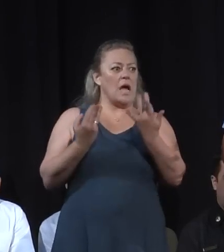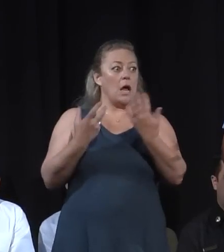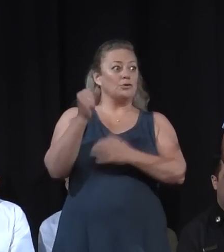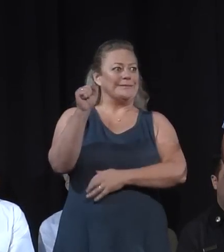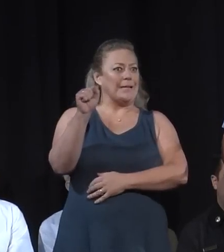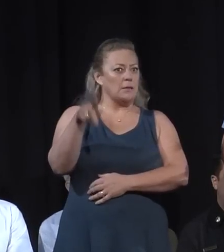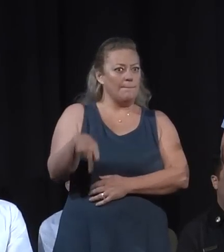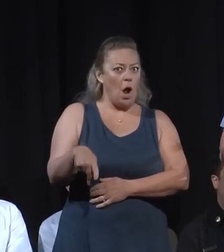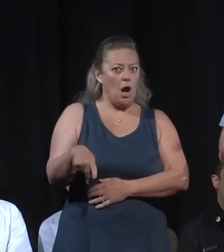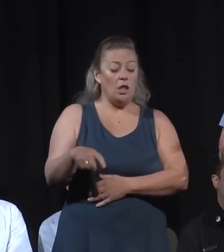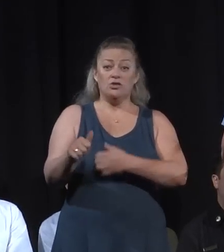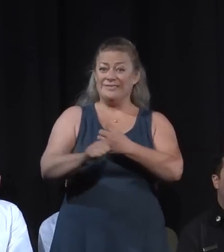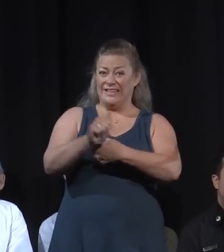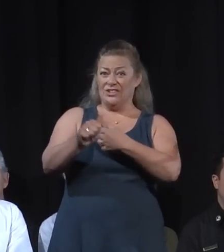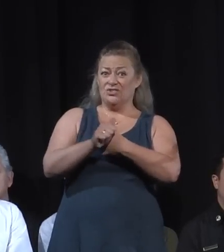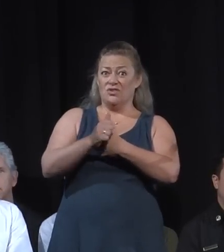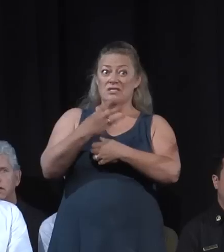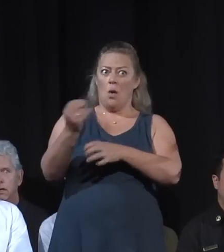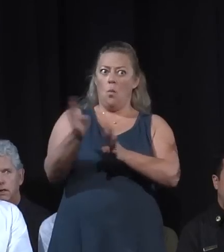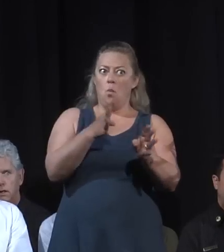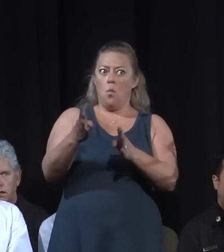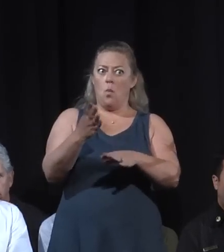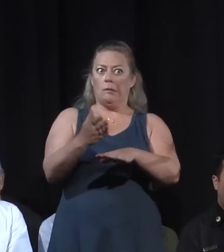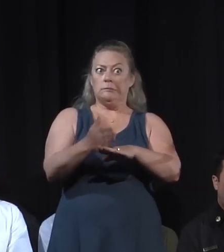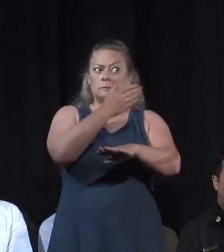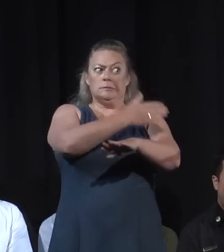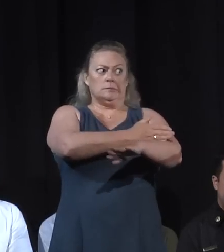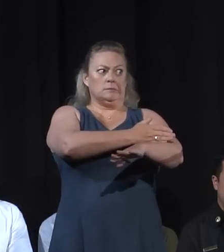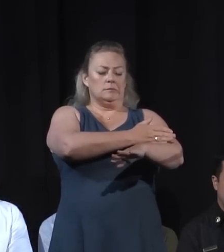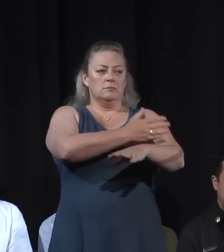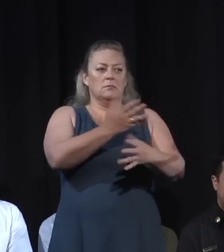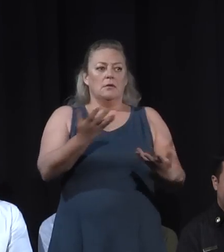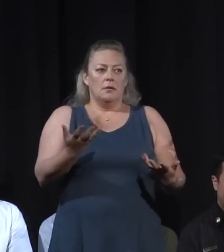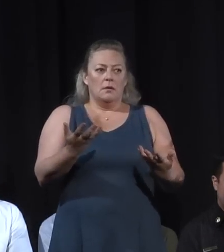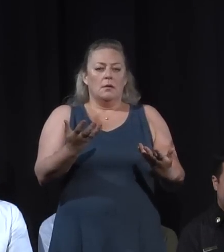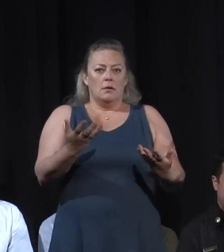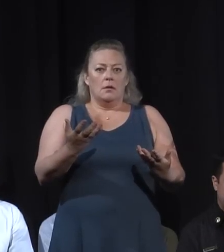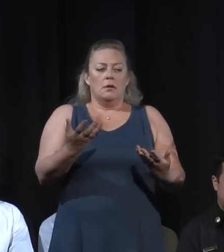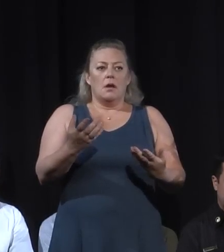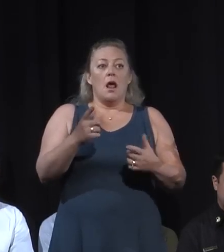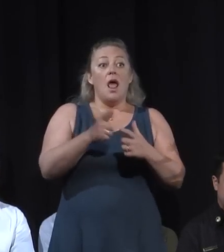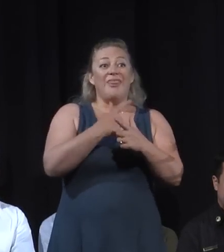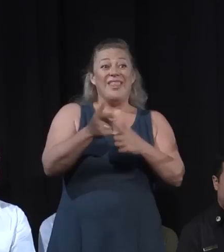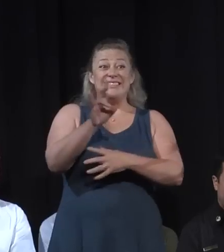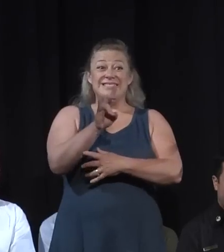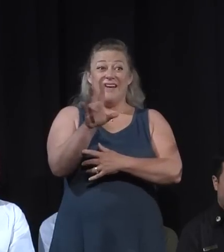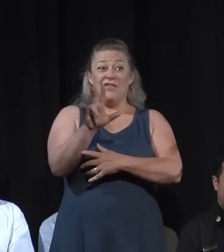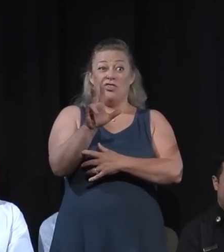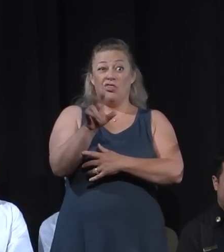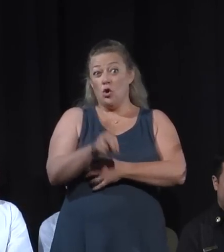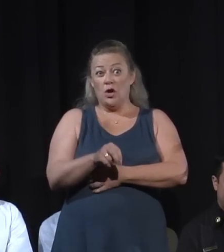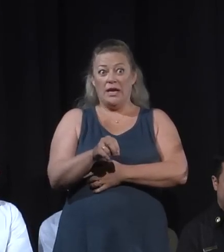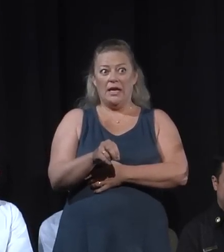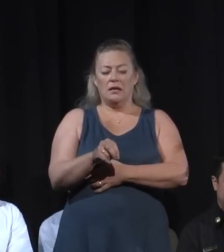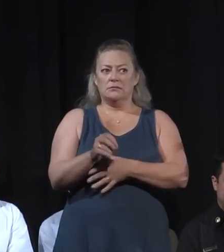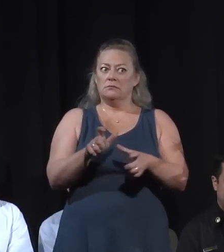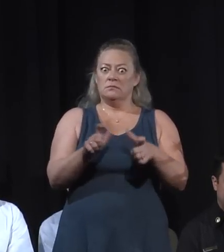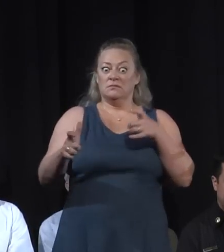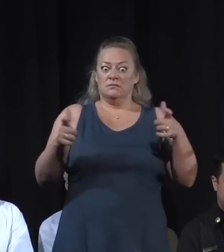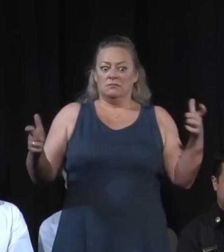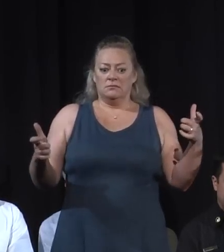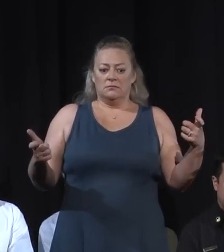and the winds were picking up. Got a text about 7.30 that it was growing. By a little after 9 o'clock, we were starting to